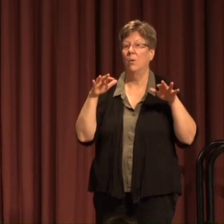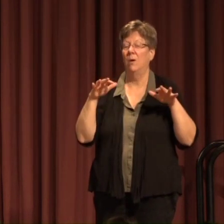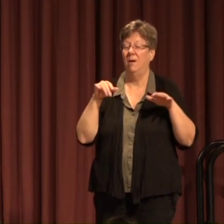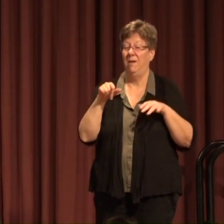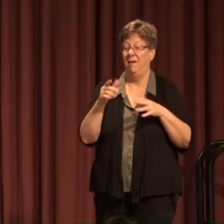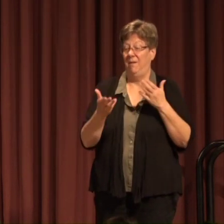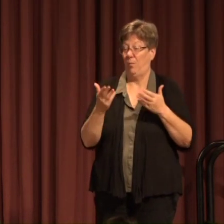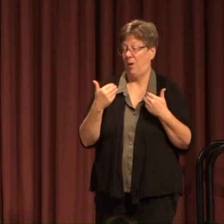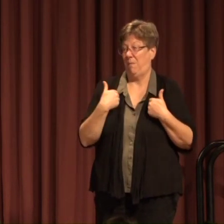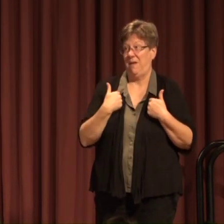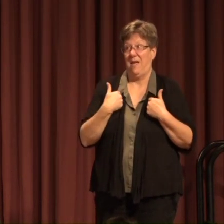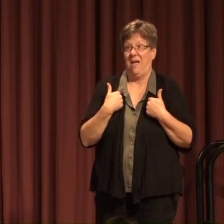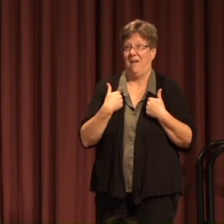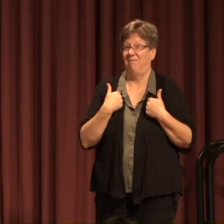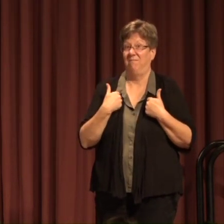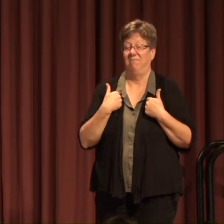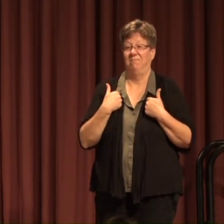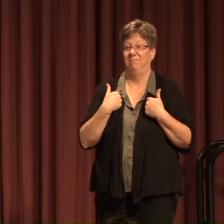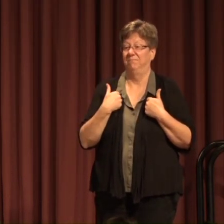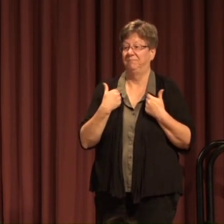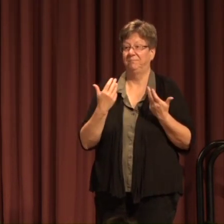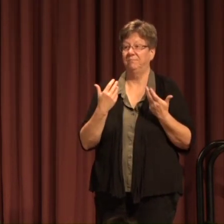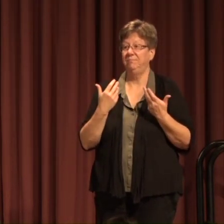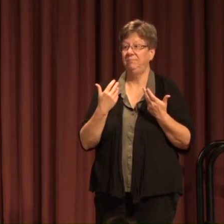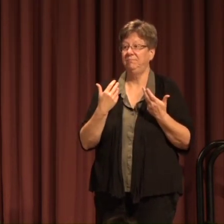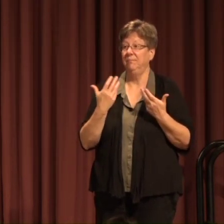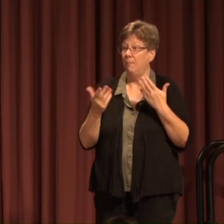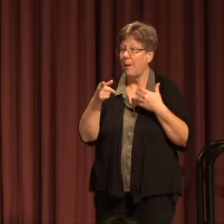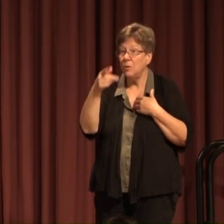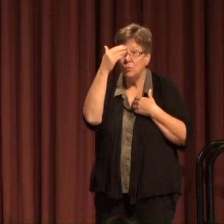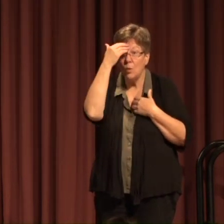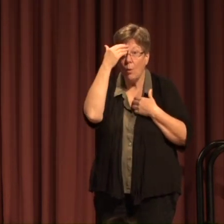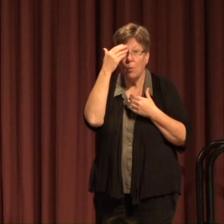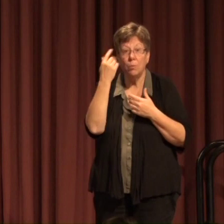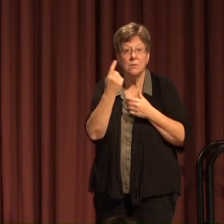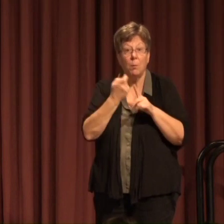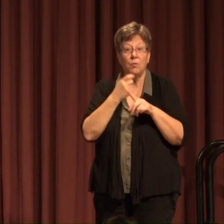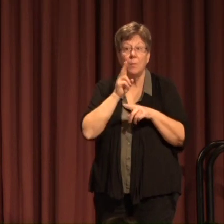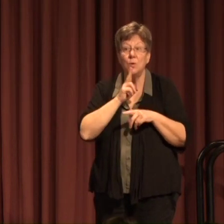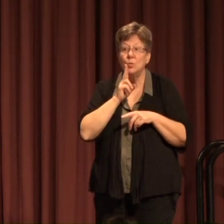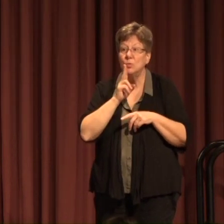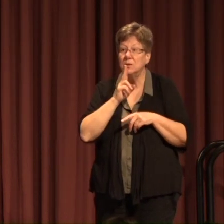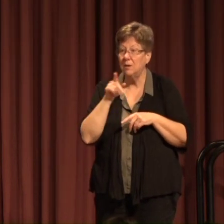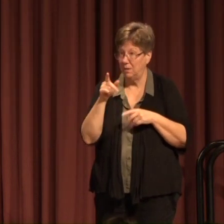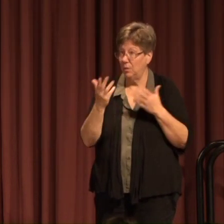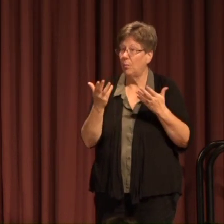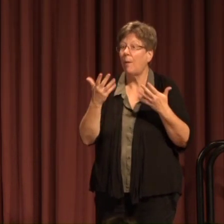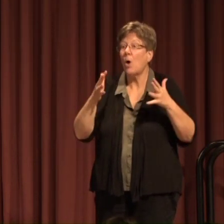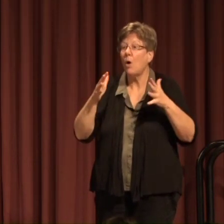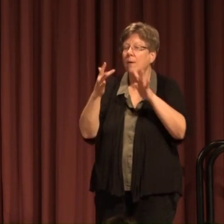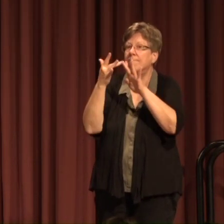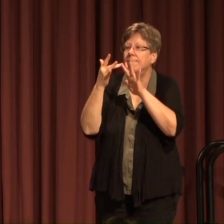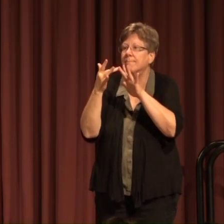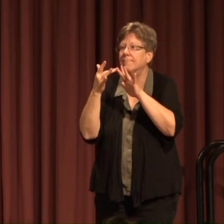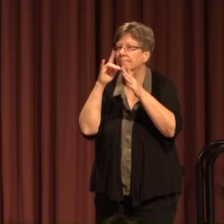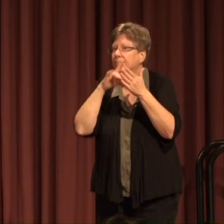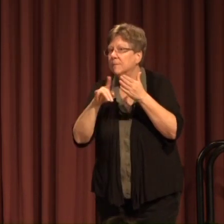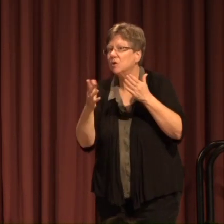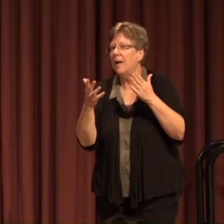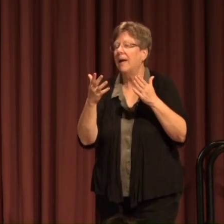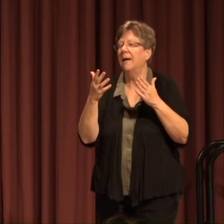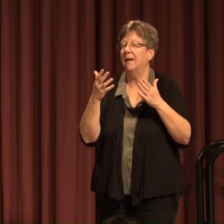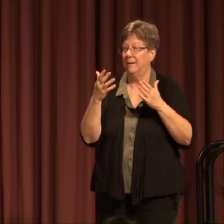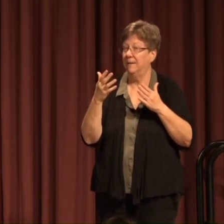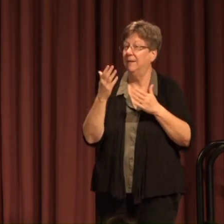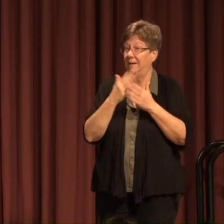Probably have Colleagues Of some of yours Some of you may know them You probably are already Reaching out to them In